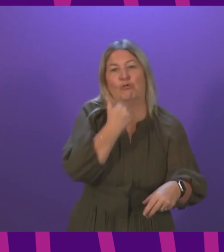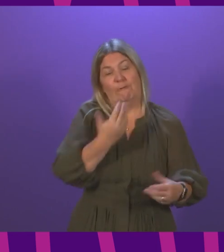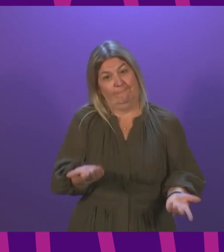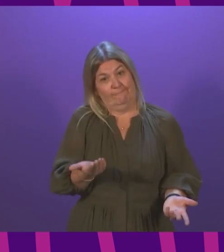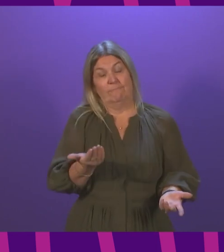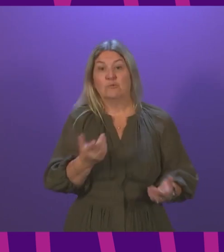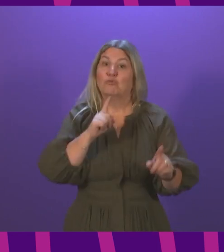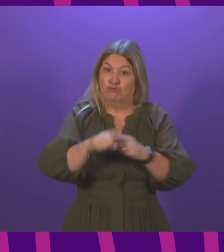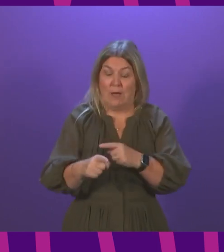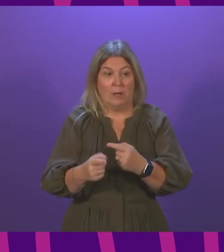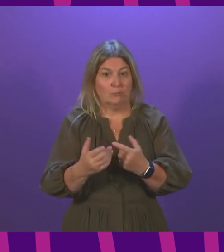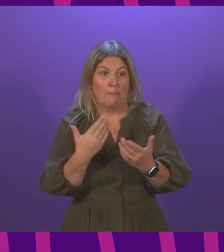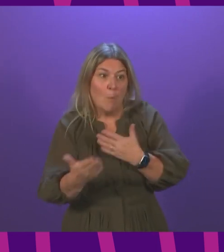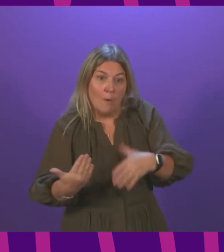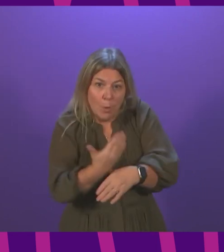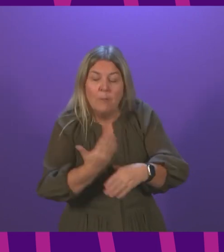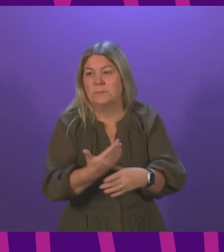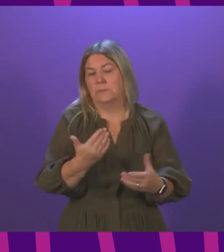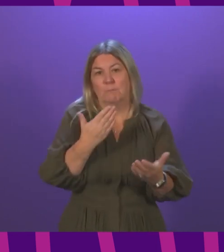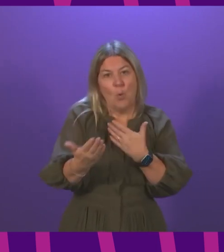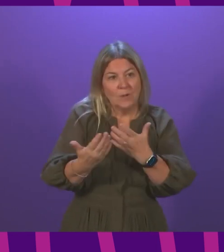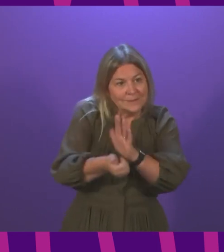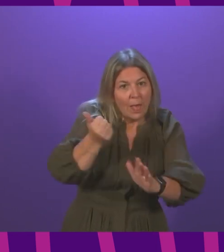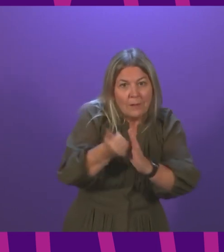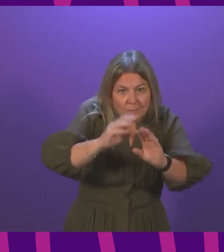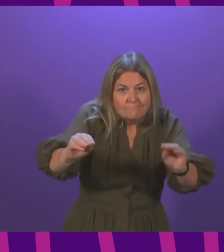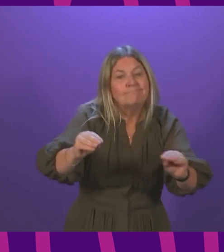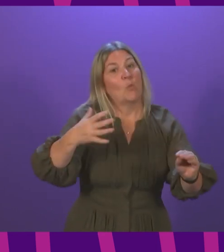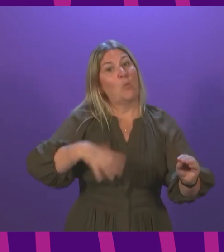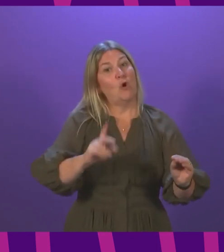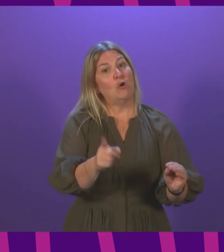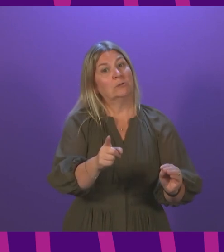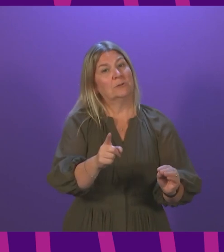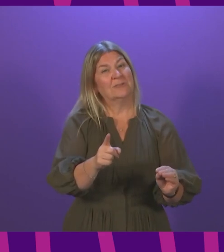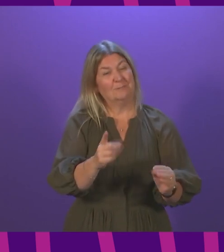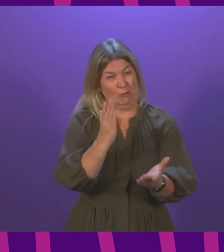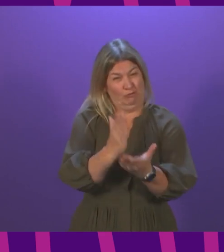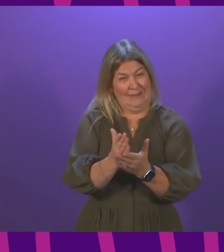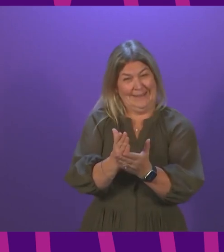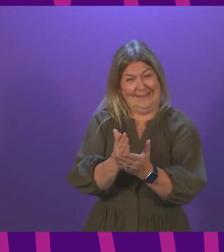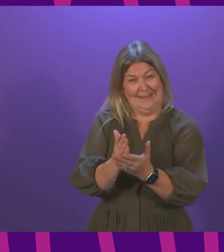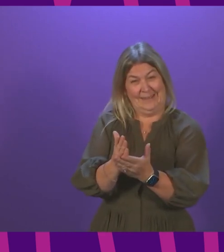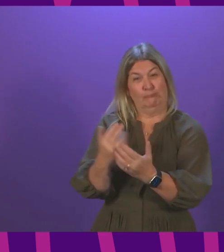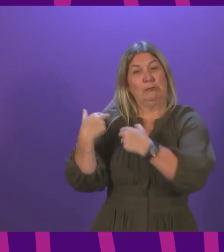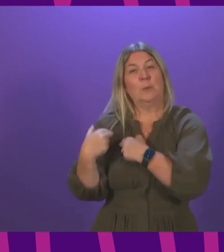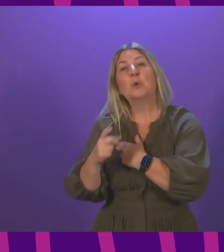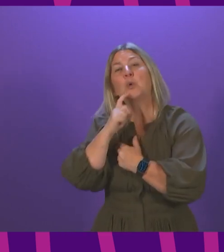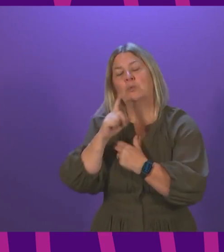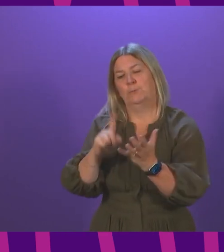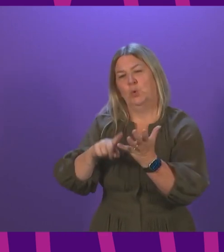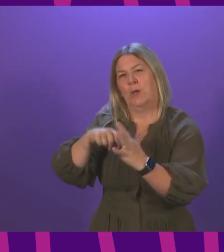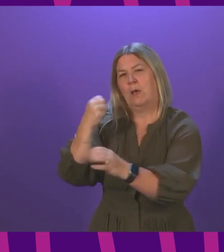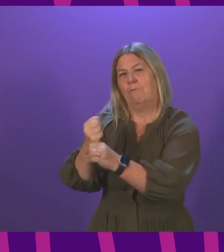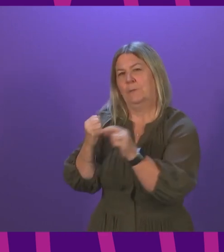skills work to try to address that, but fundamentally the answers and the solutions have to lie with the UK Government and I would call on them to take urgent